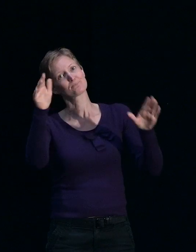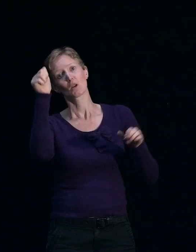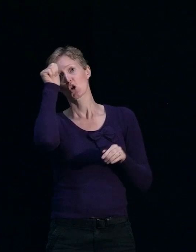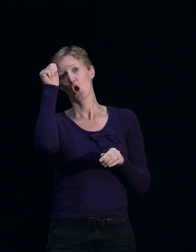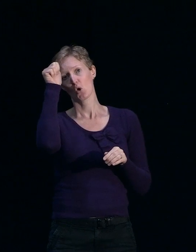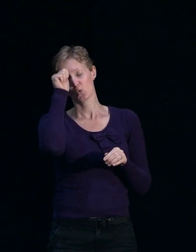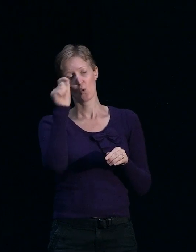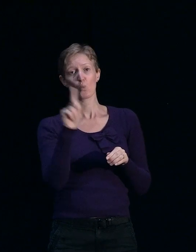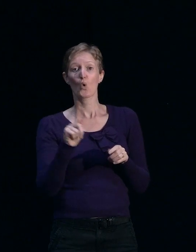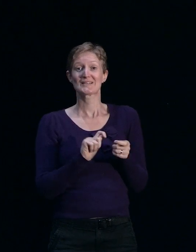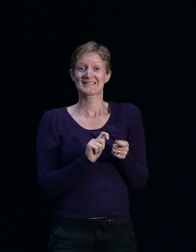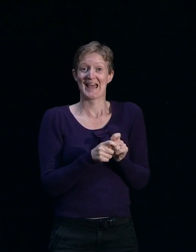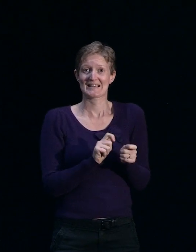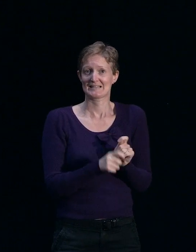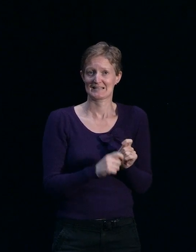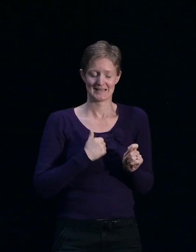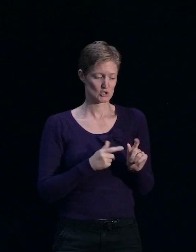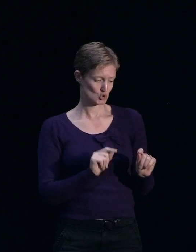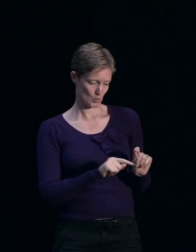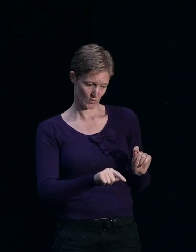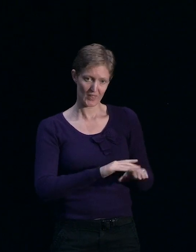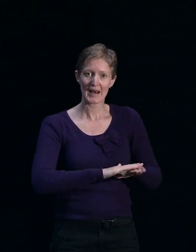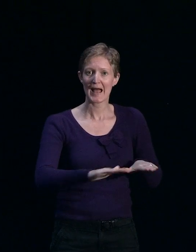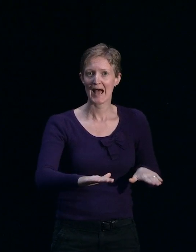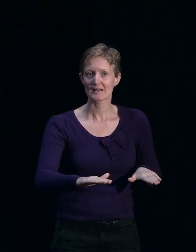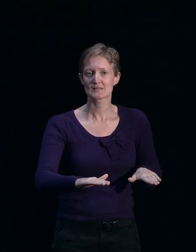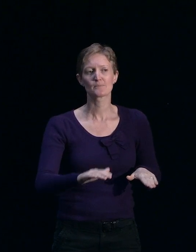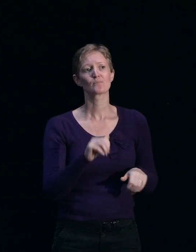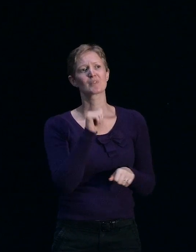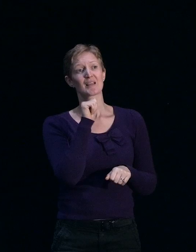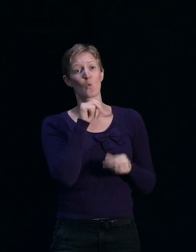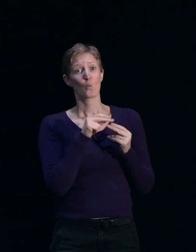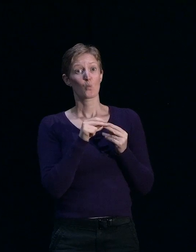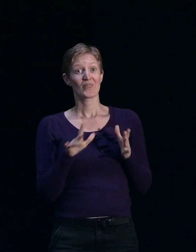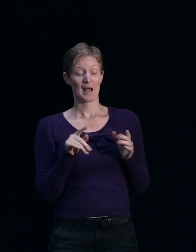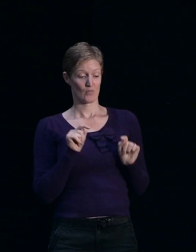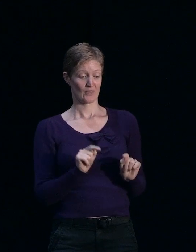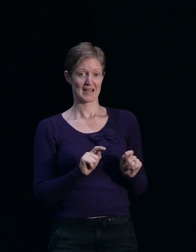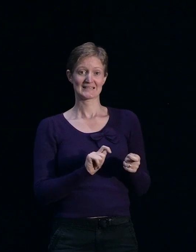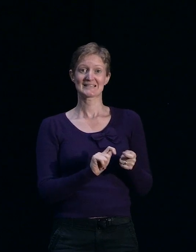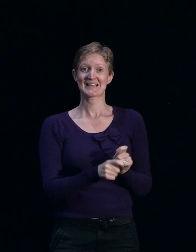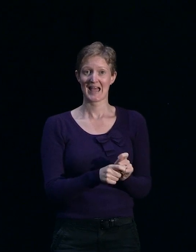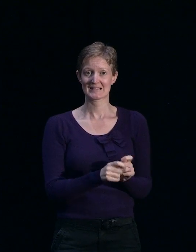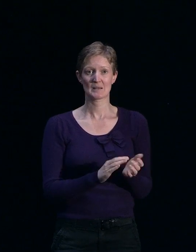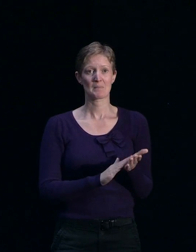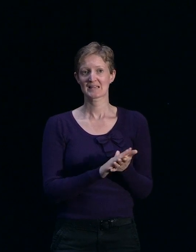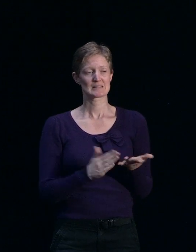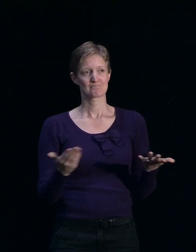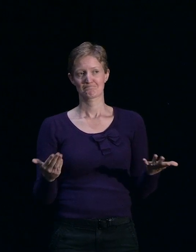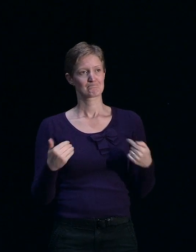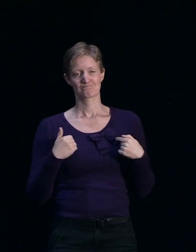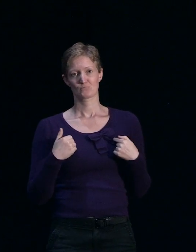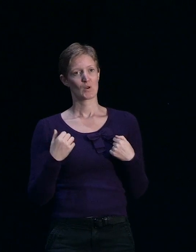geotechnical testing that was needed. Now if that wasn't done, there was simply not enough, wasn't enough equipment